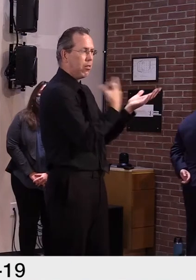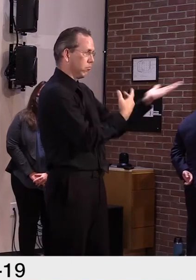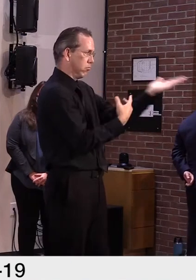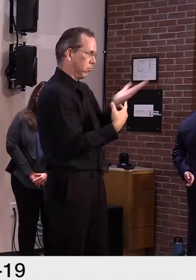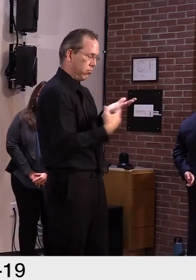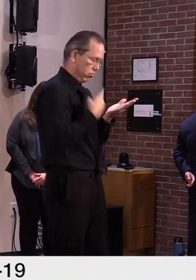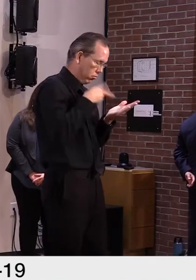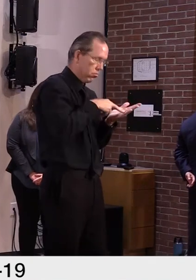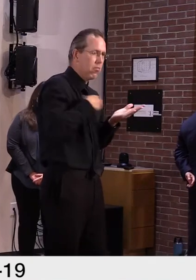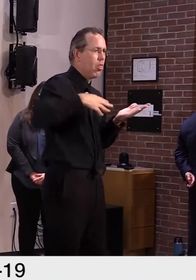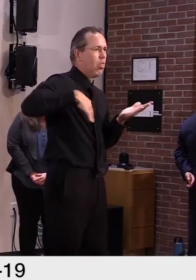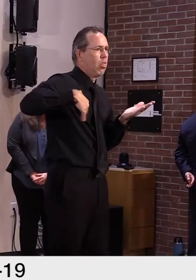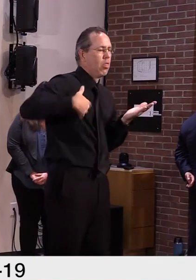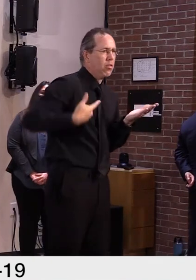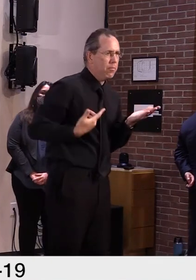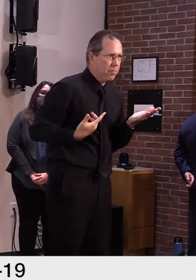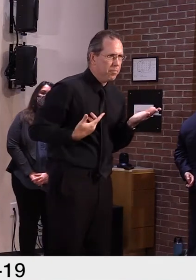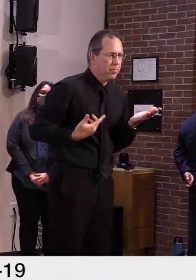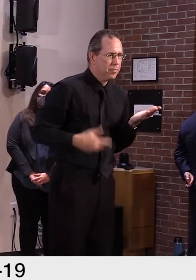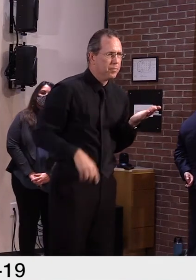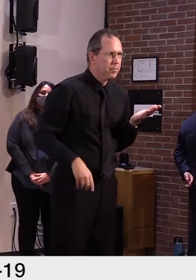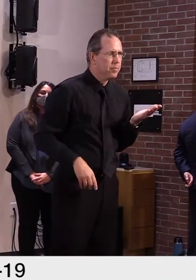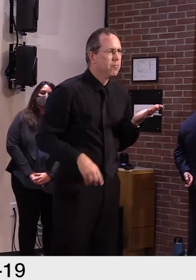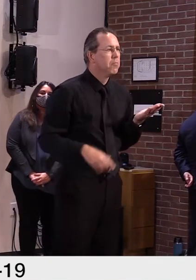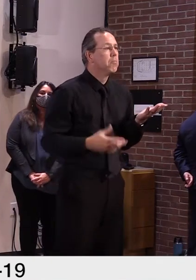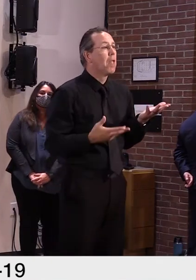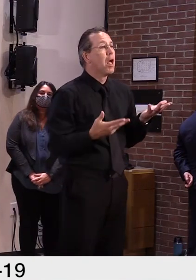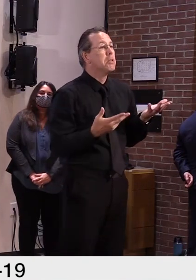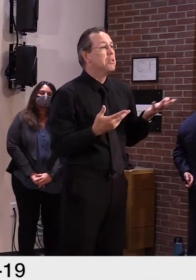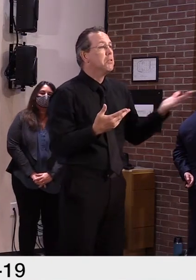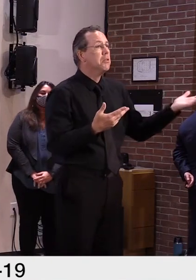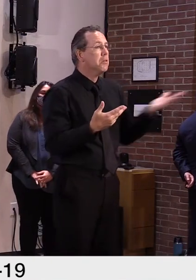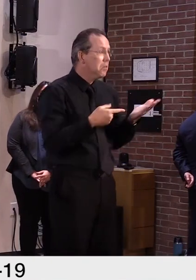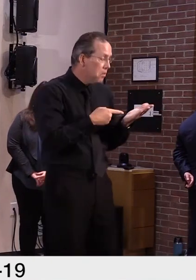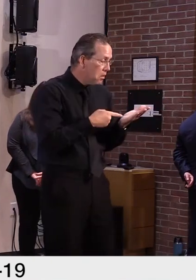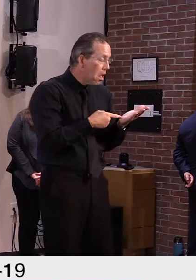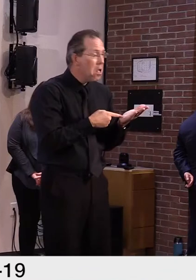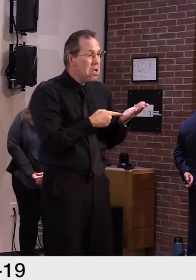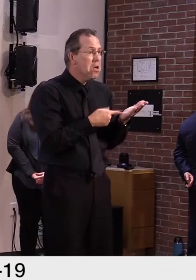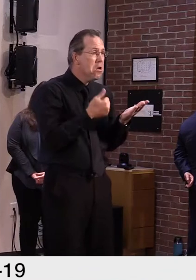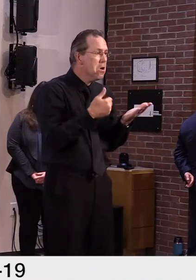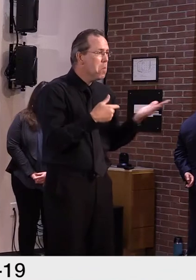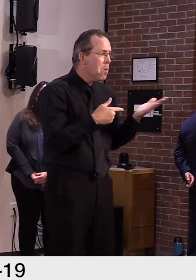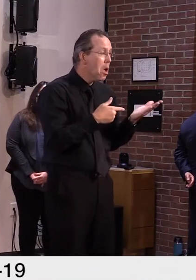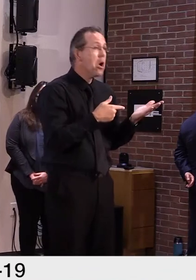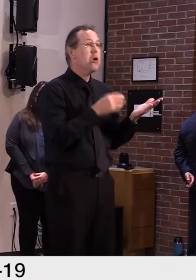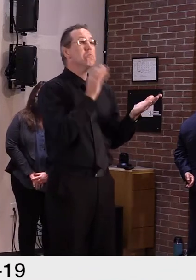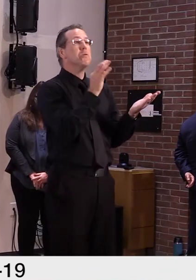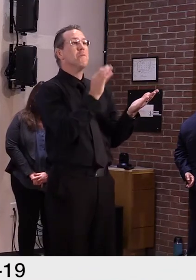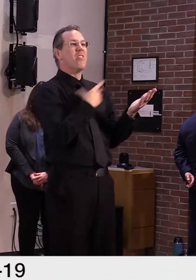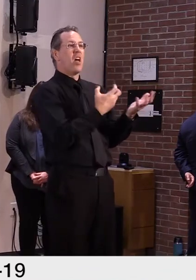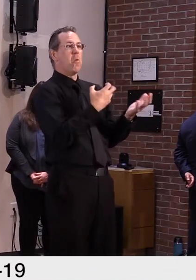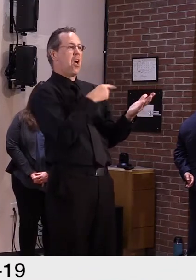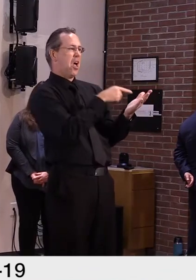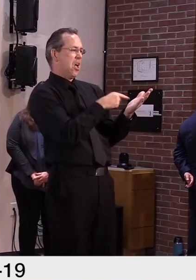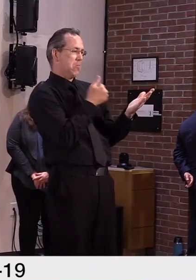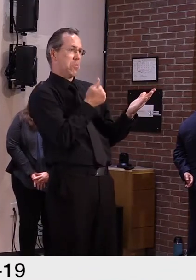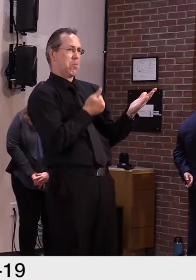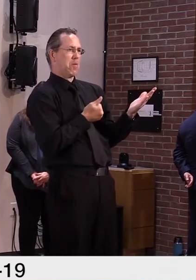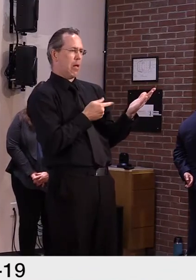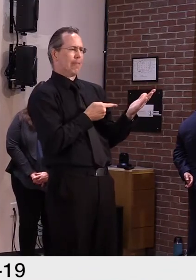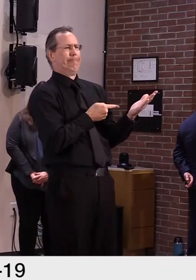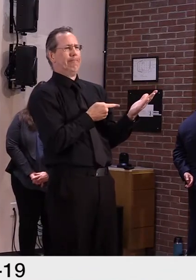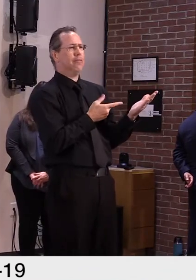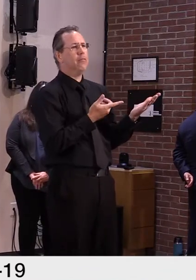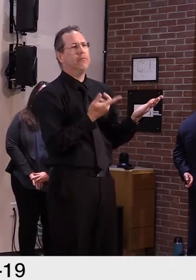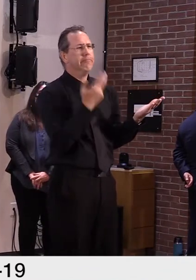that I may not be in favor of. But so far, so good. They've brought forward a lot of the initiatives that